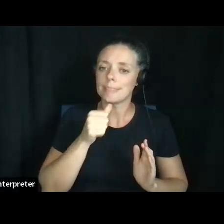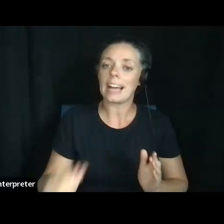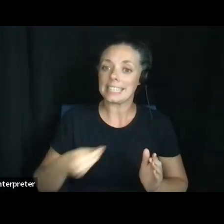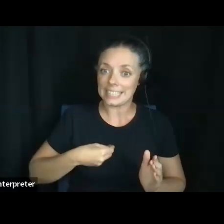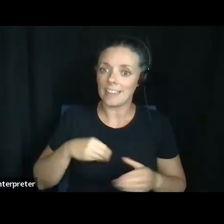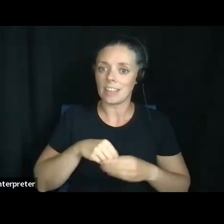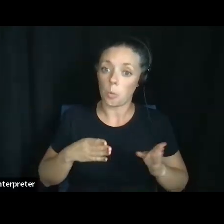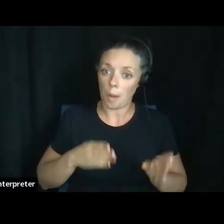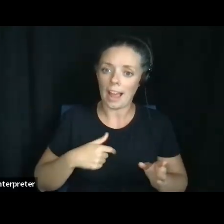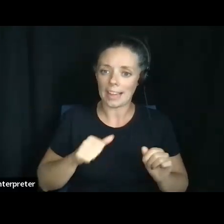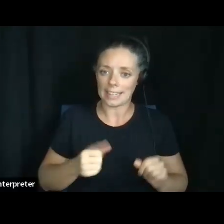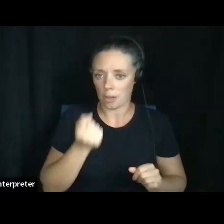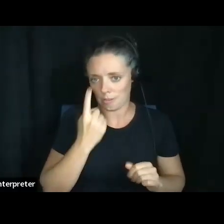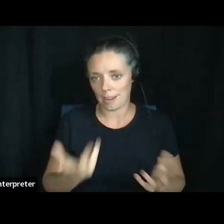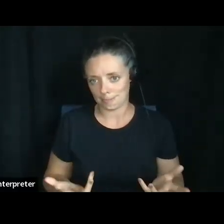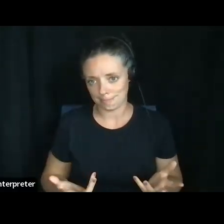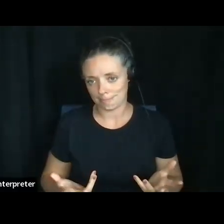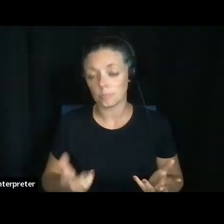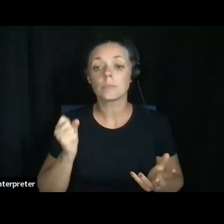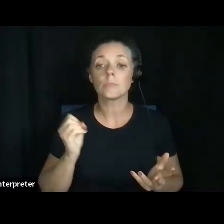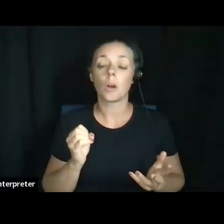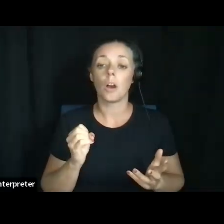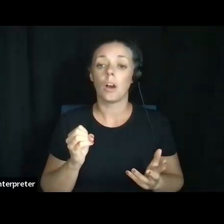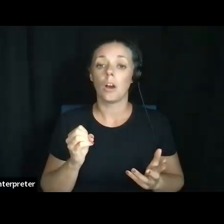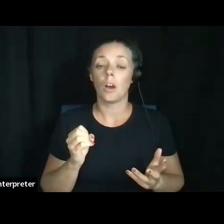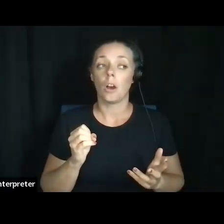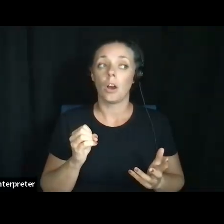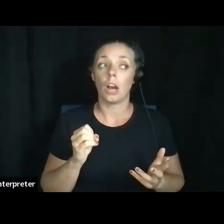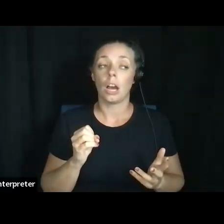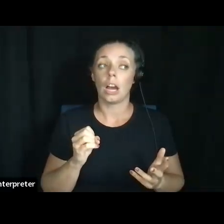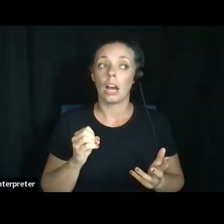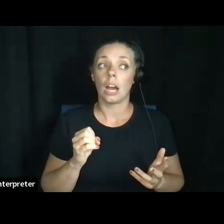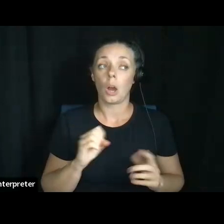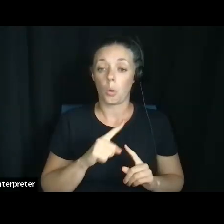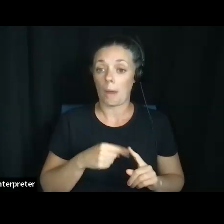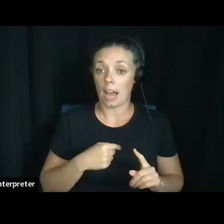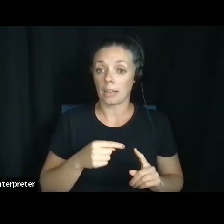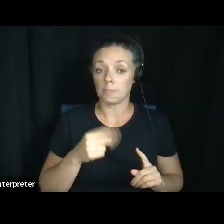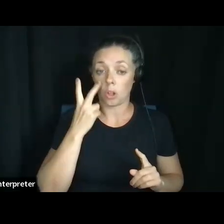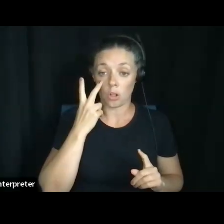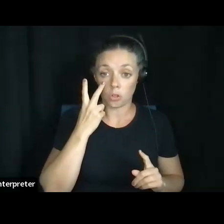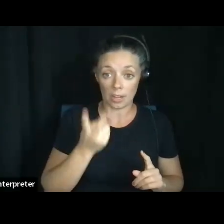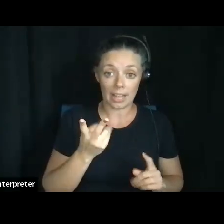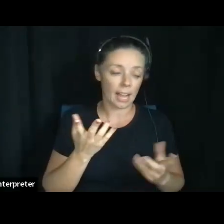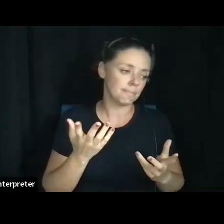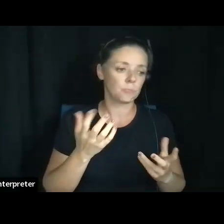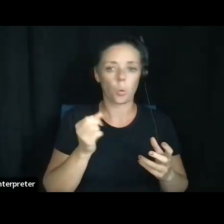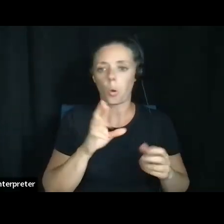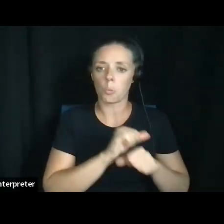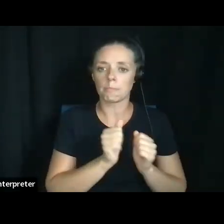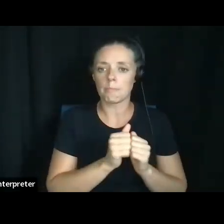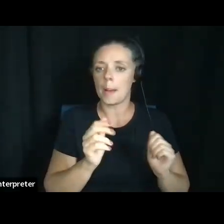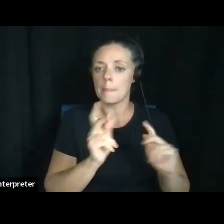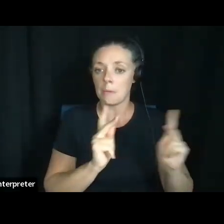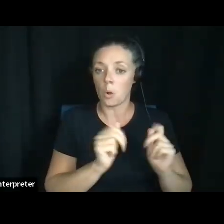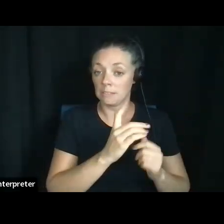a way that I can understand it. So when I'm looking at, um, you know, working with or advocating for people with disabilities, they